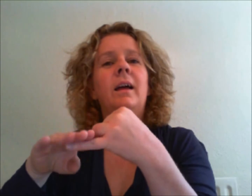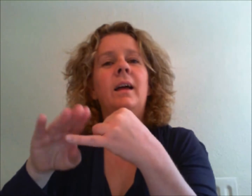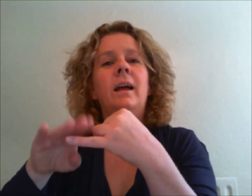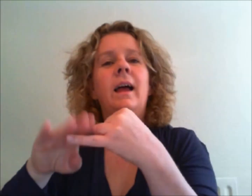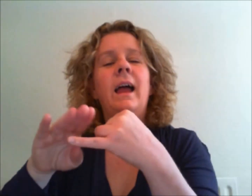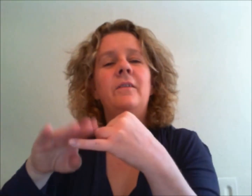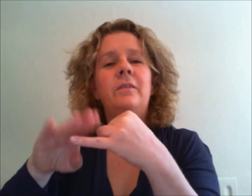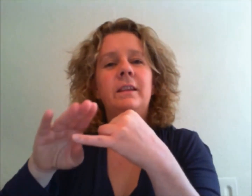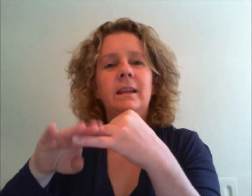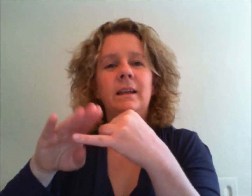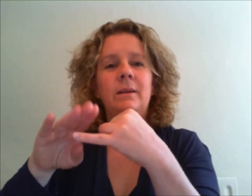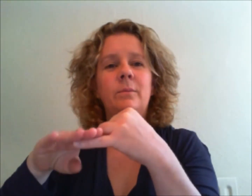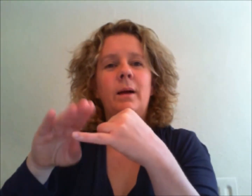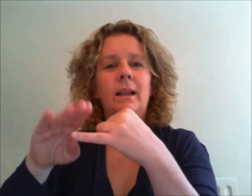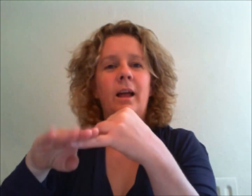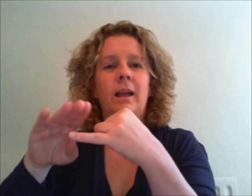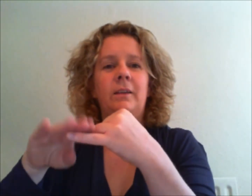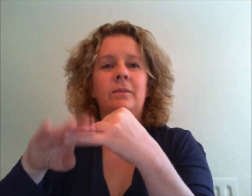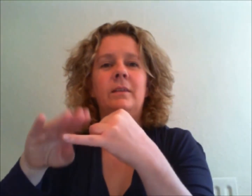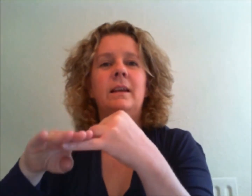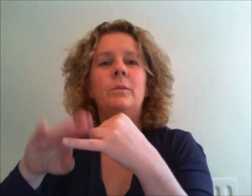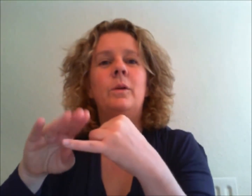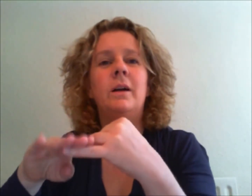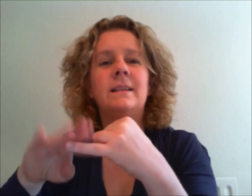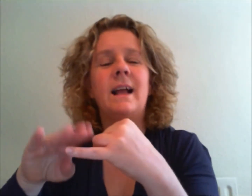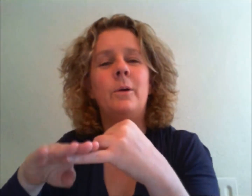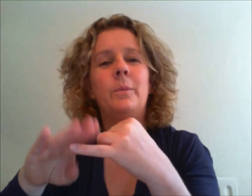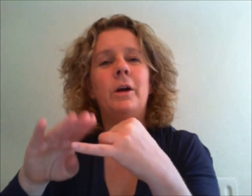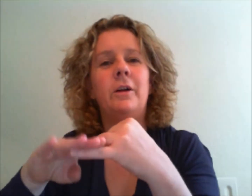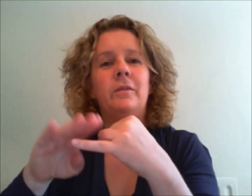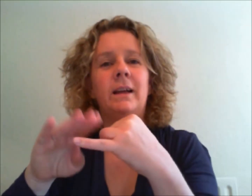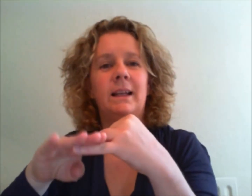everything in my life works out perfectly